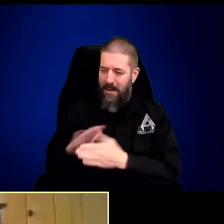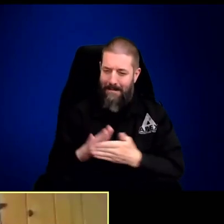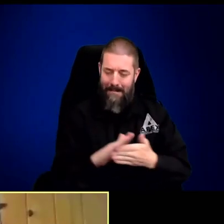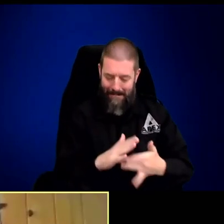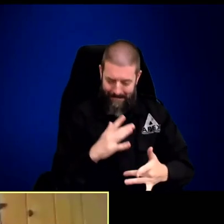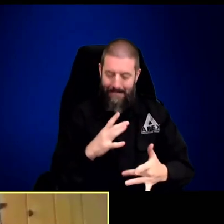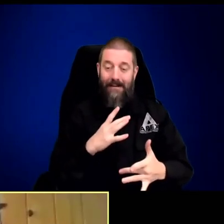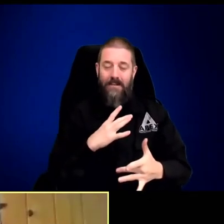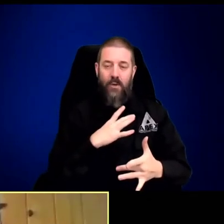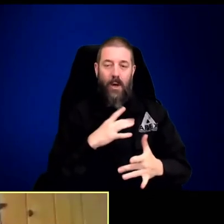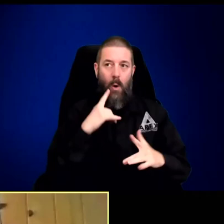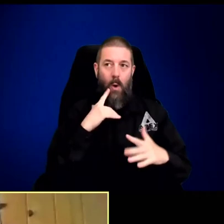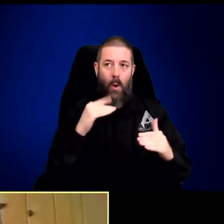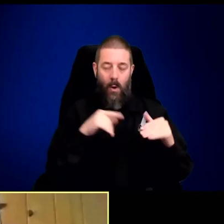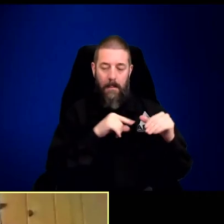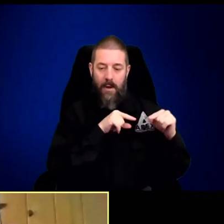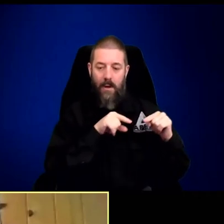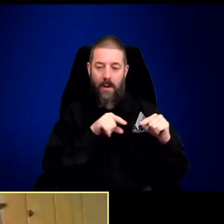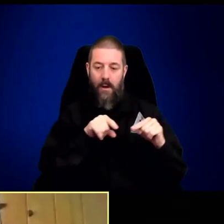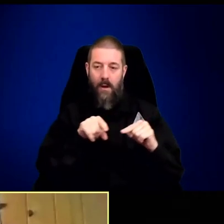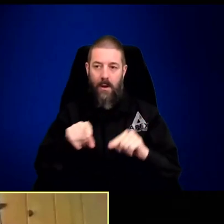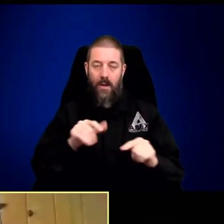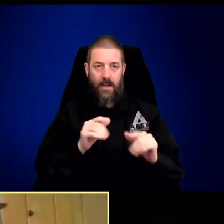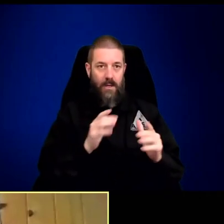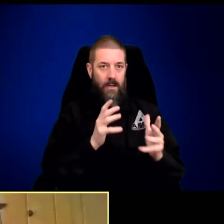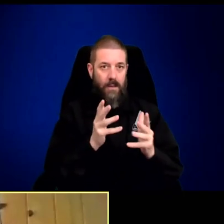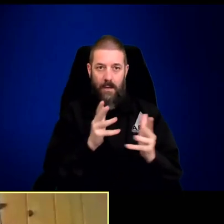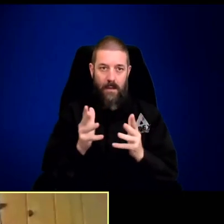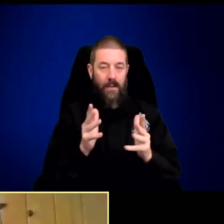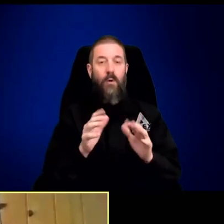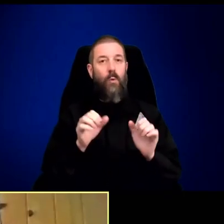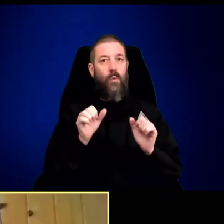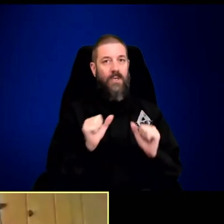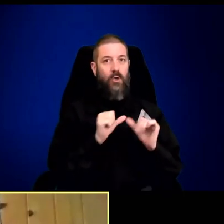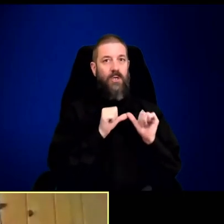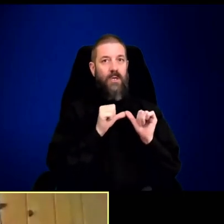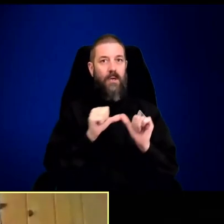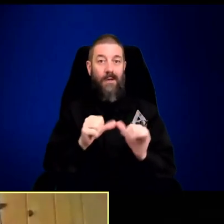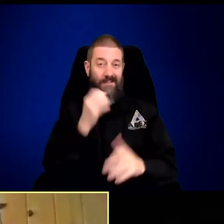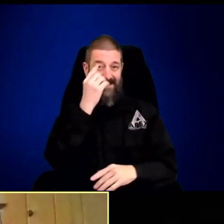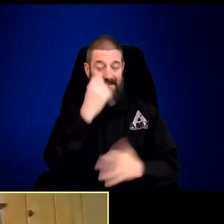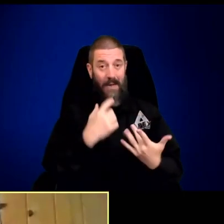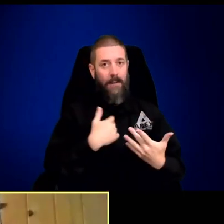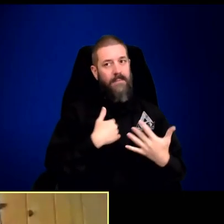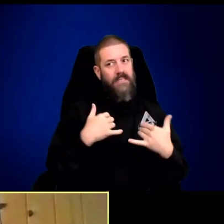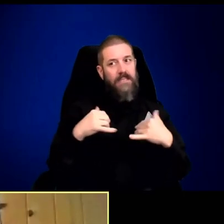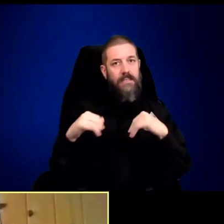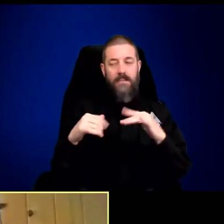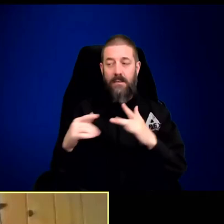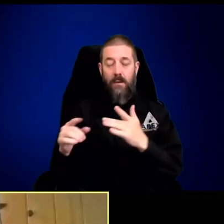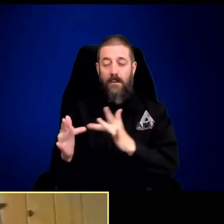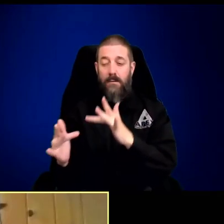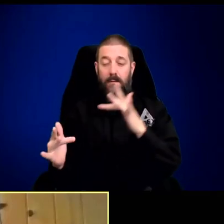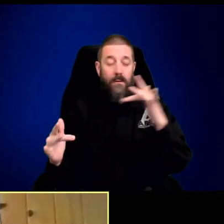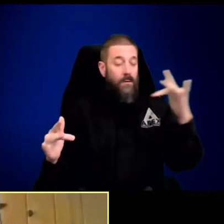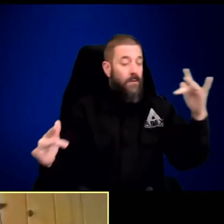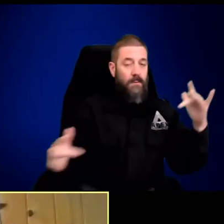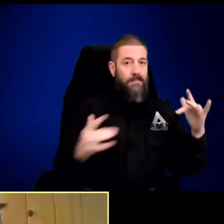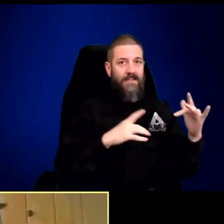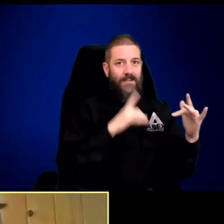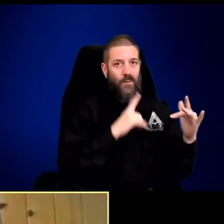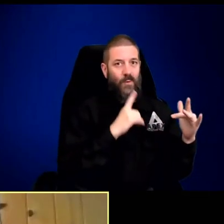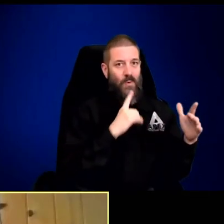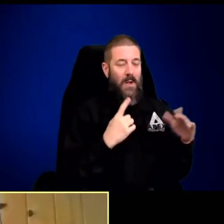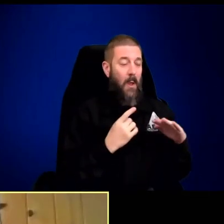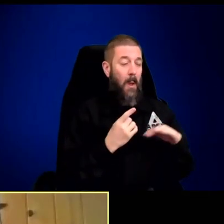outside to brush it off. So I'm hoping that for the duration of our event, I'm still going to be able to communicate with you. I'm pretty far